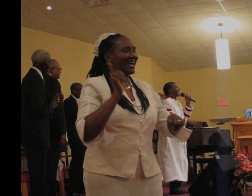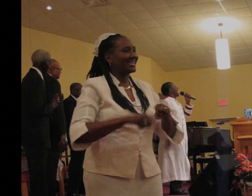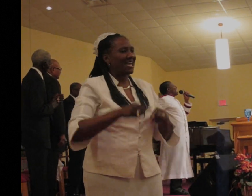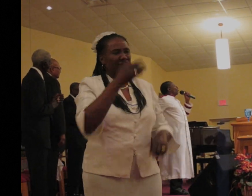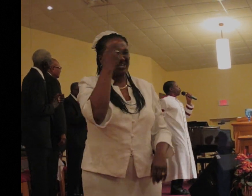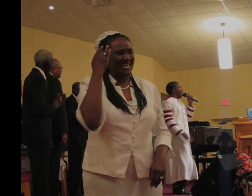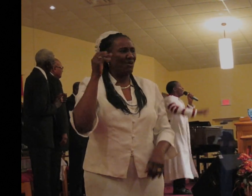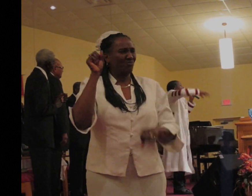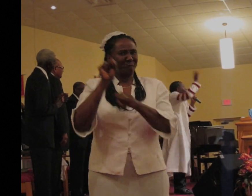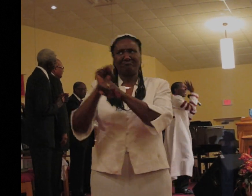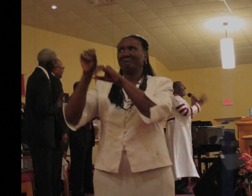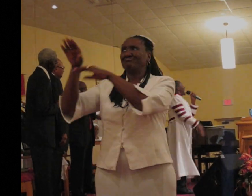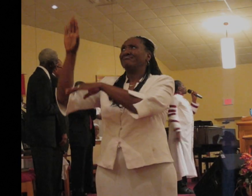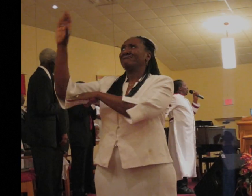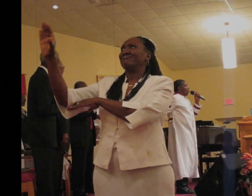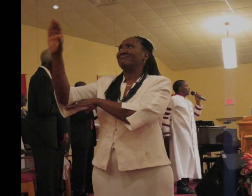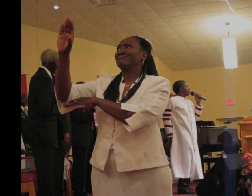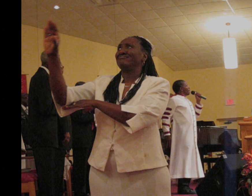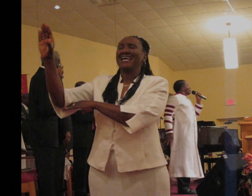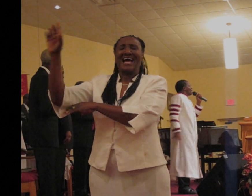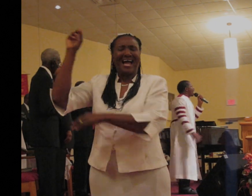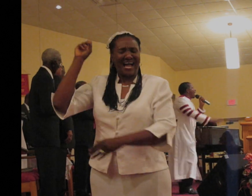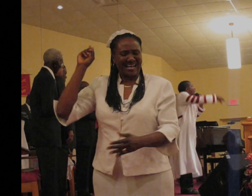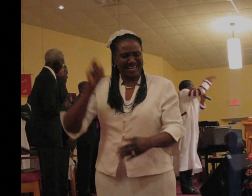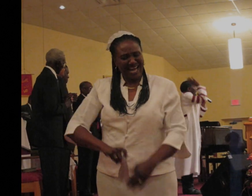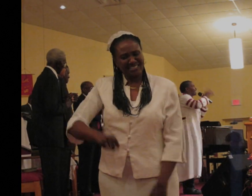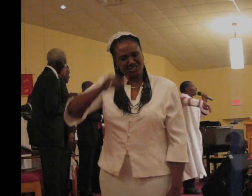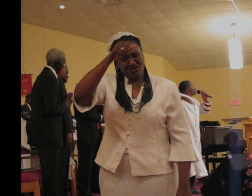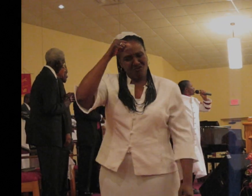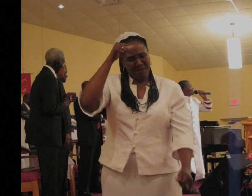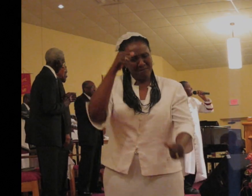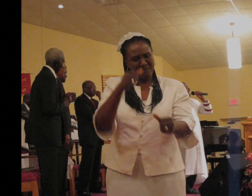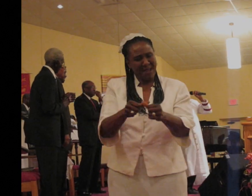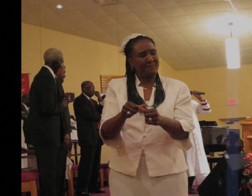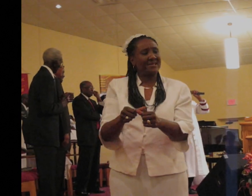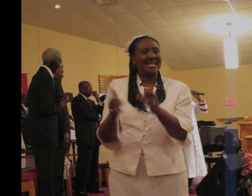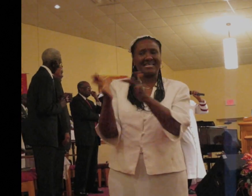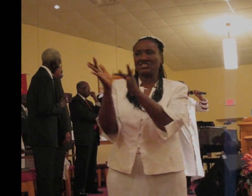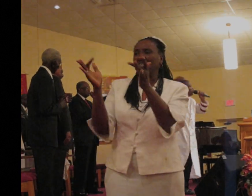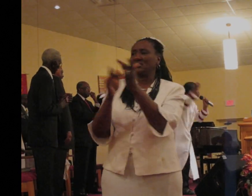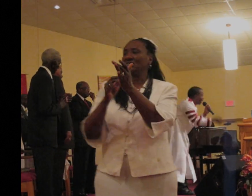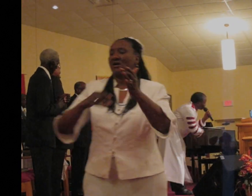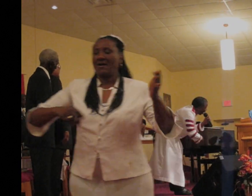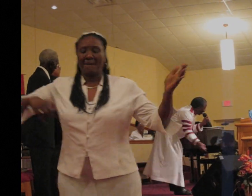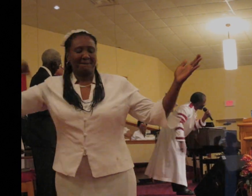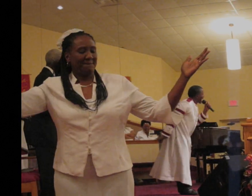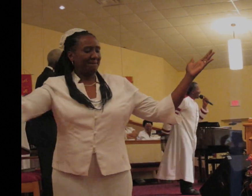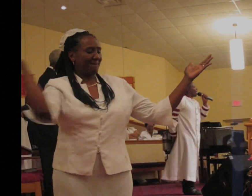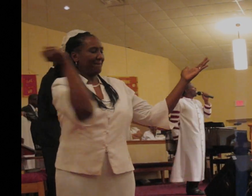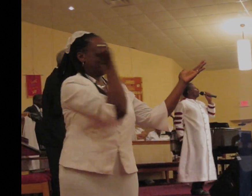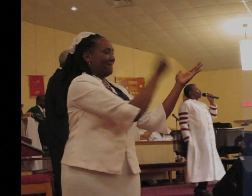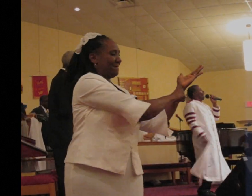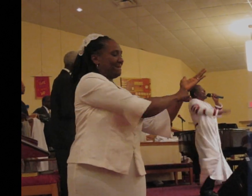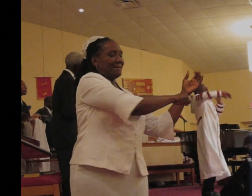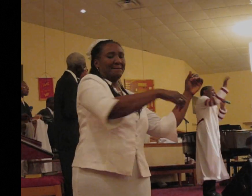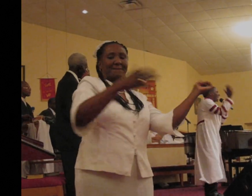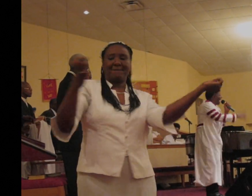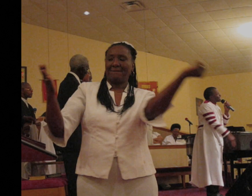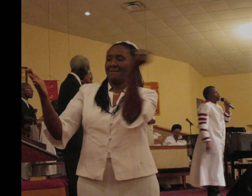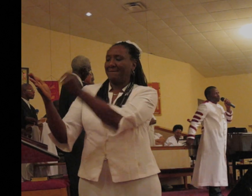Calvary. I've got to remember that he was nailed. With all night long. I've got to